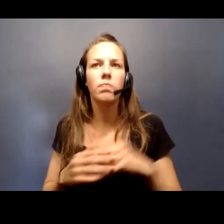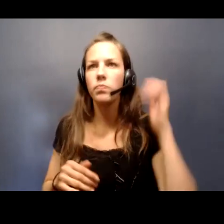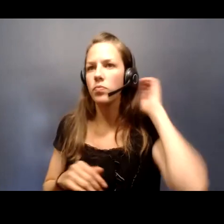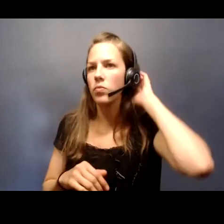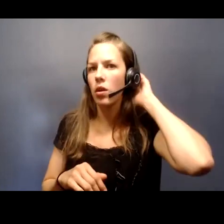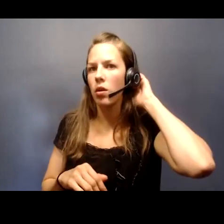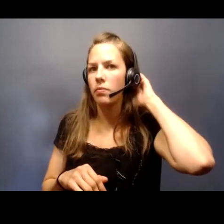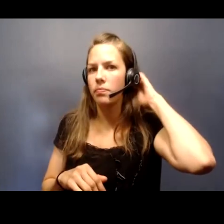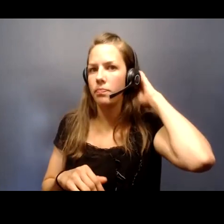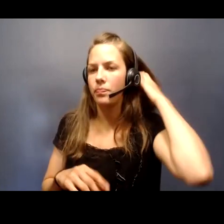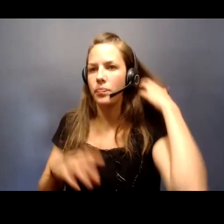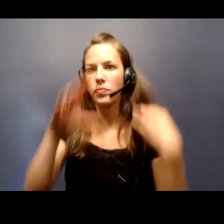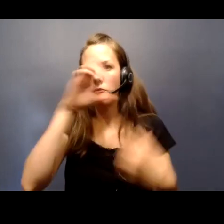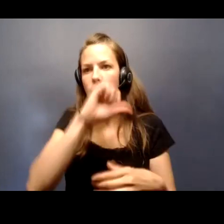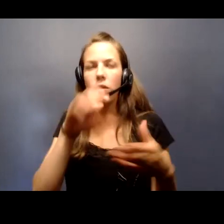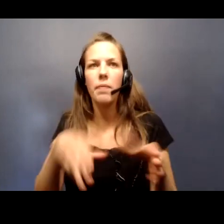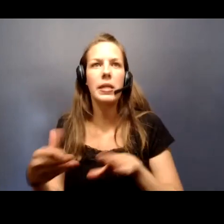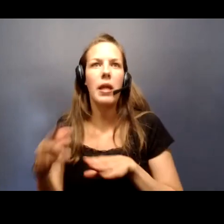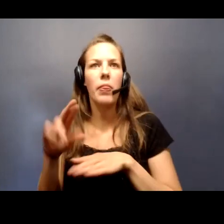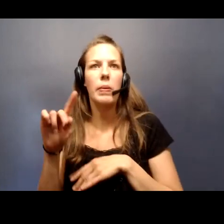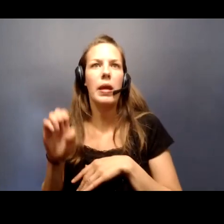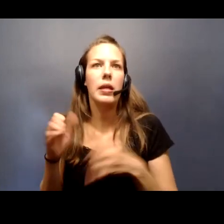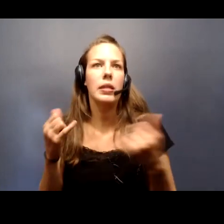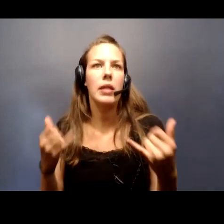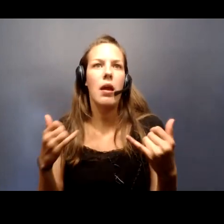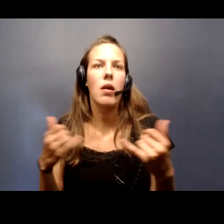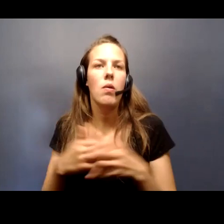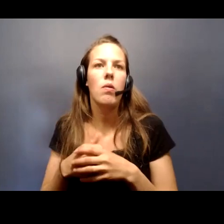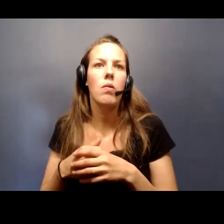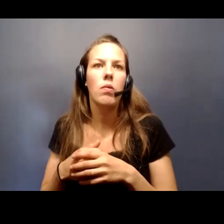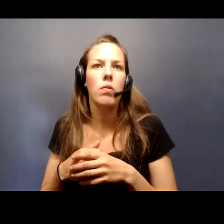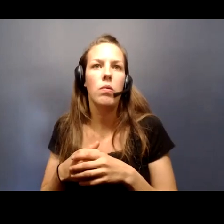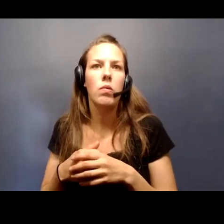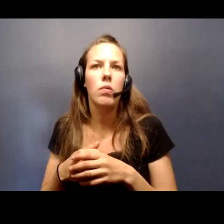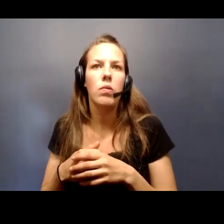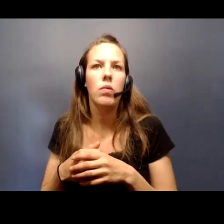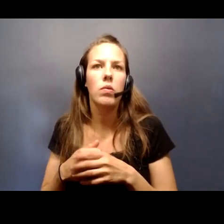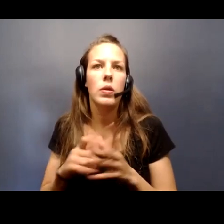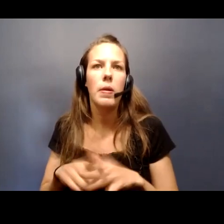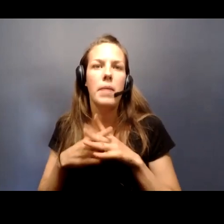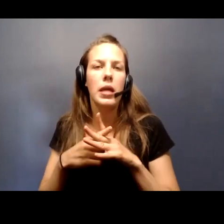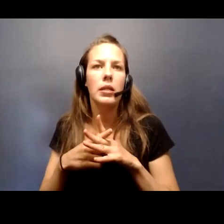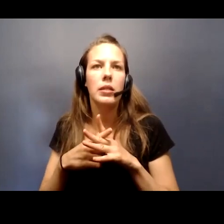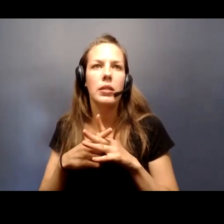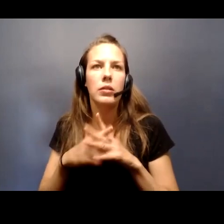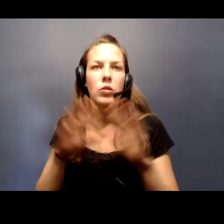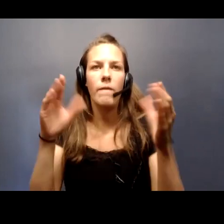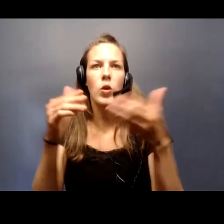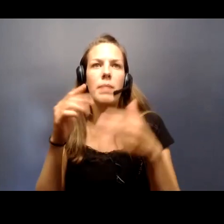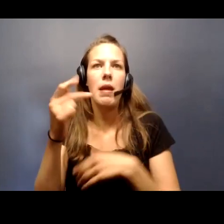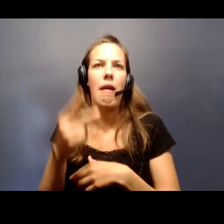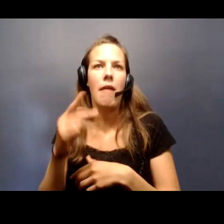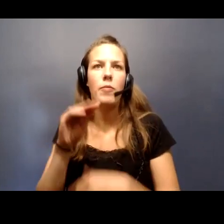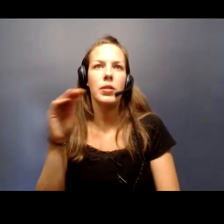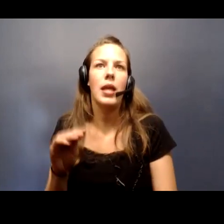Estimates of mortality are now beginning to center on about a half a percent,